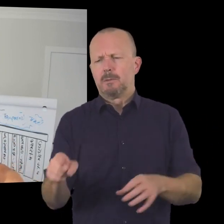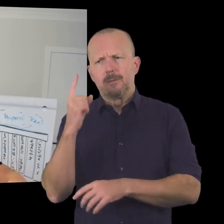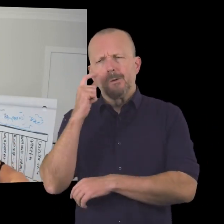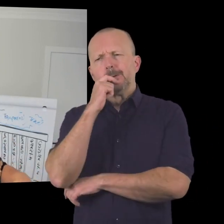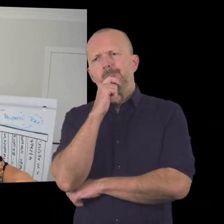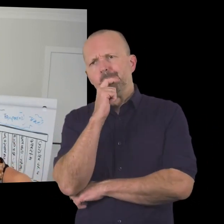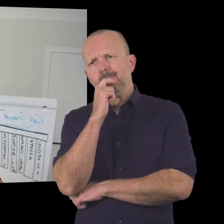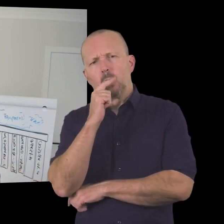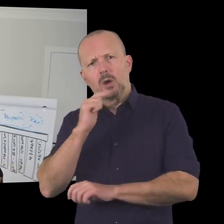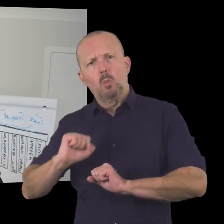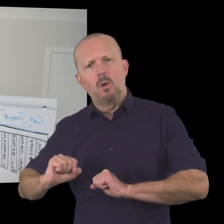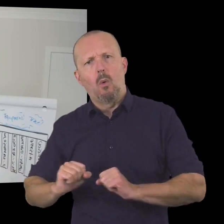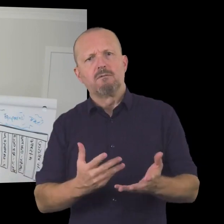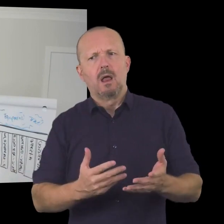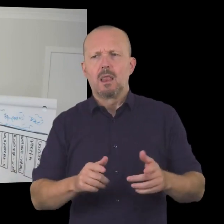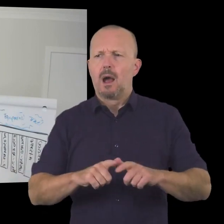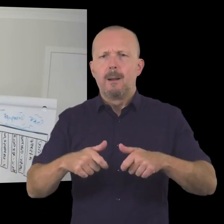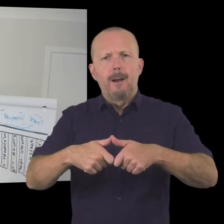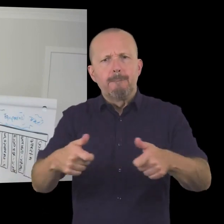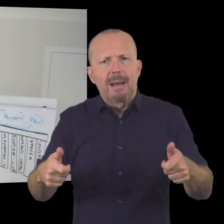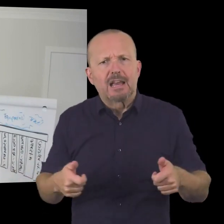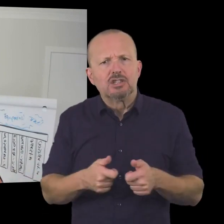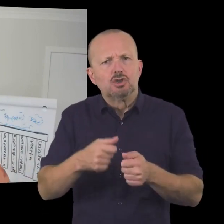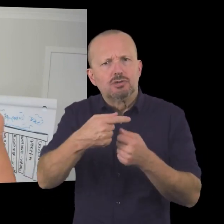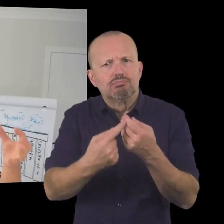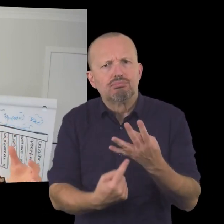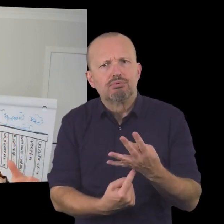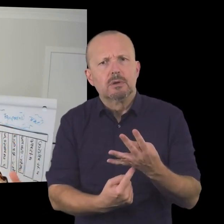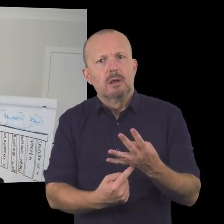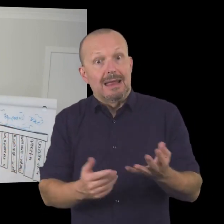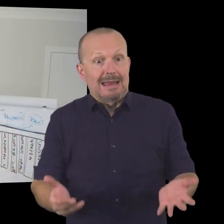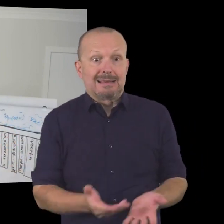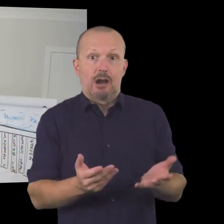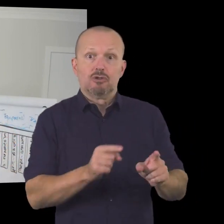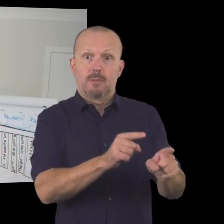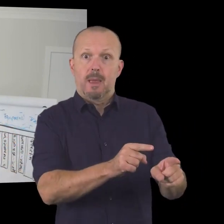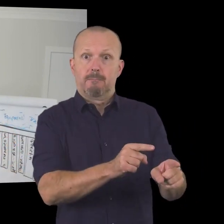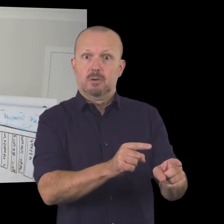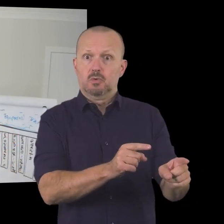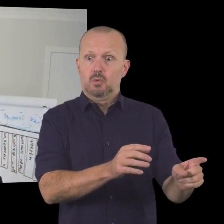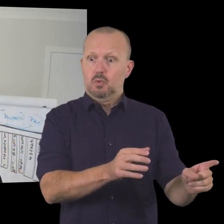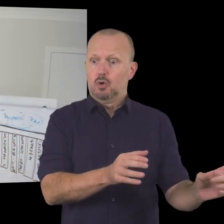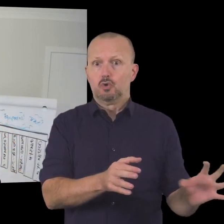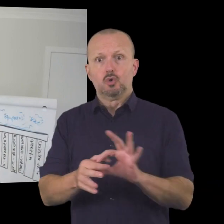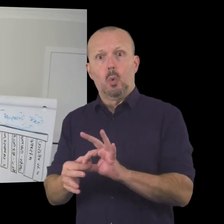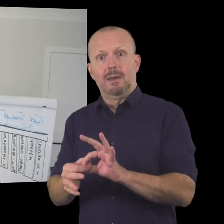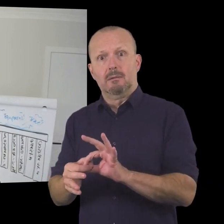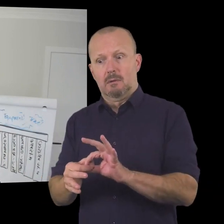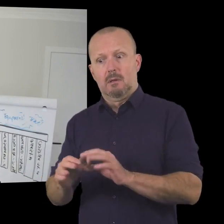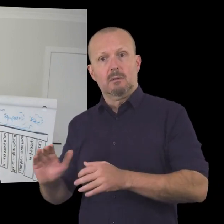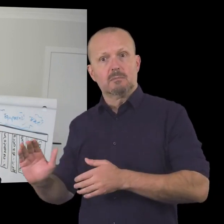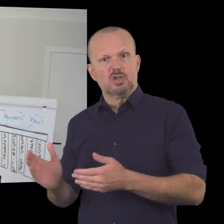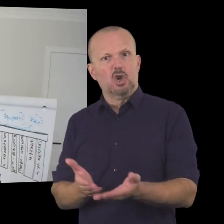and uh so they thought about what would we put together as a package that would encourage uh people to join our membership uh uh